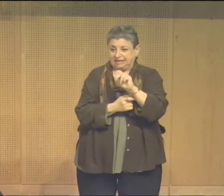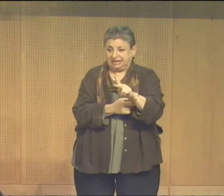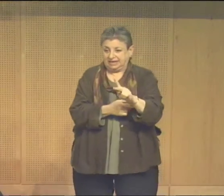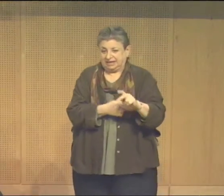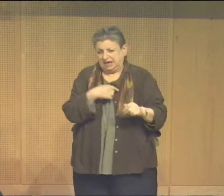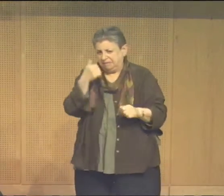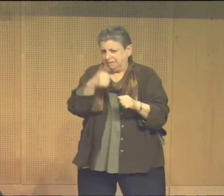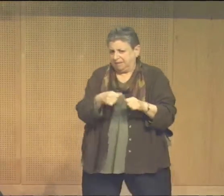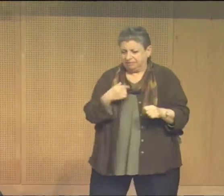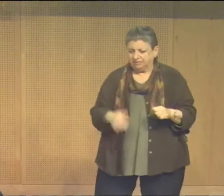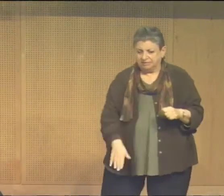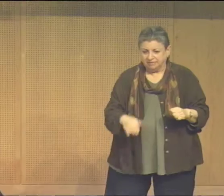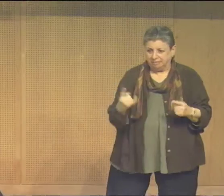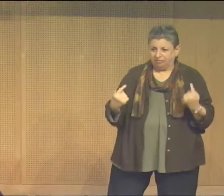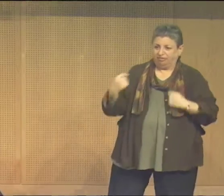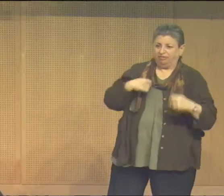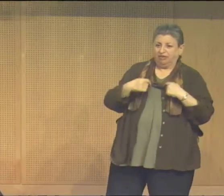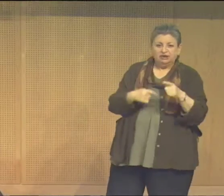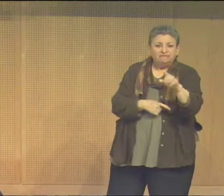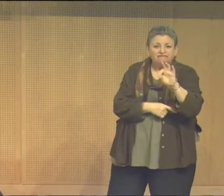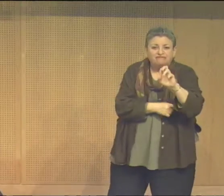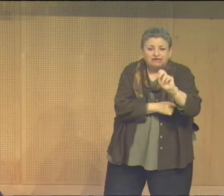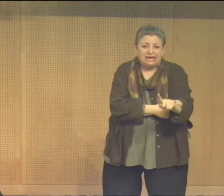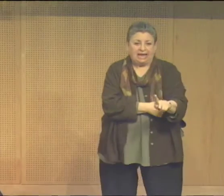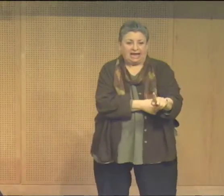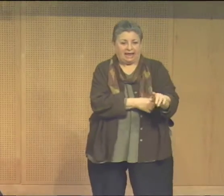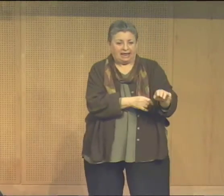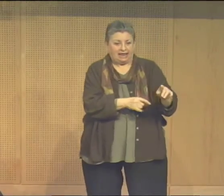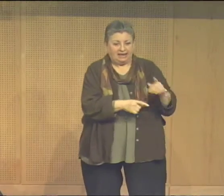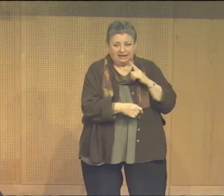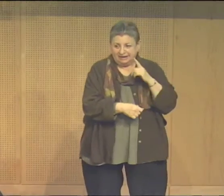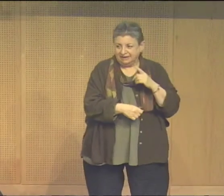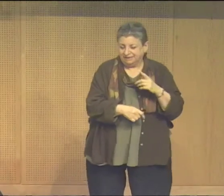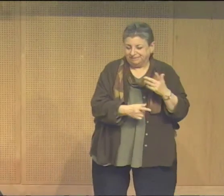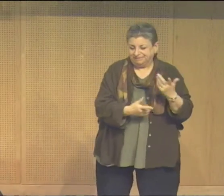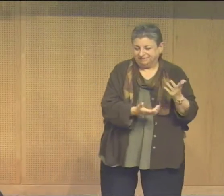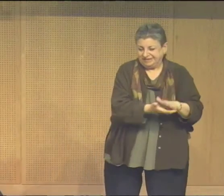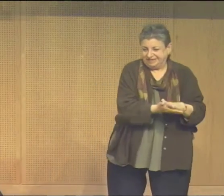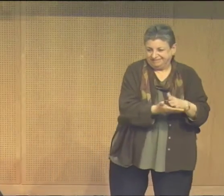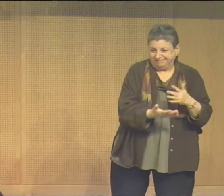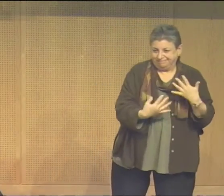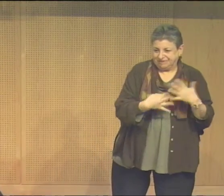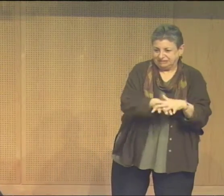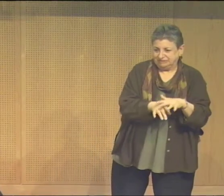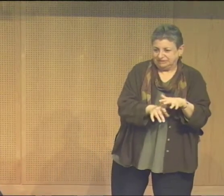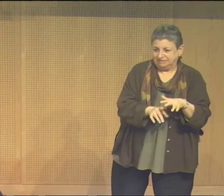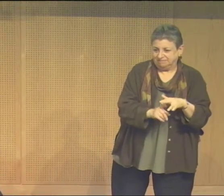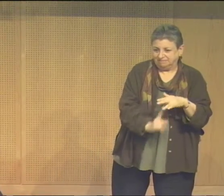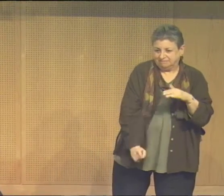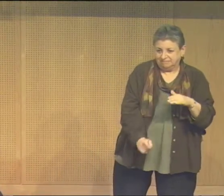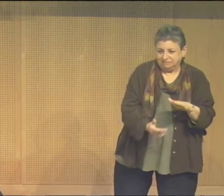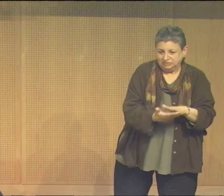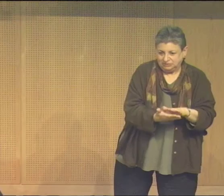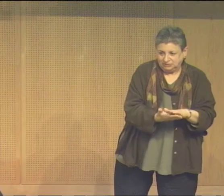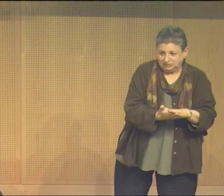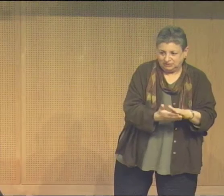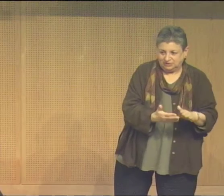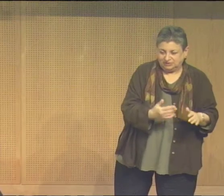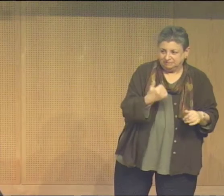and freak because all of these things were things that were hurled at me I was called a freak when I